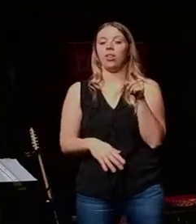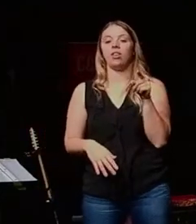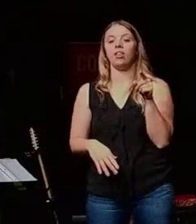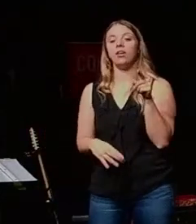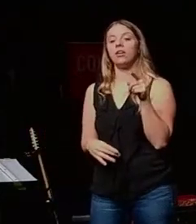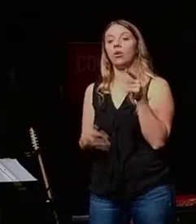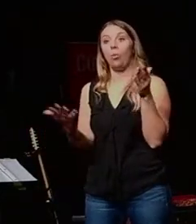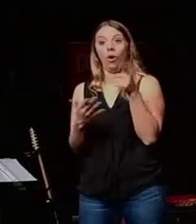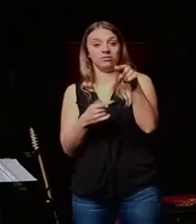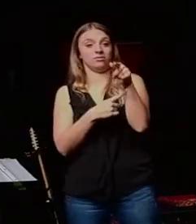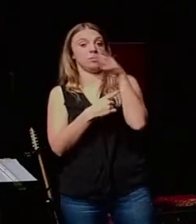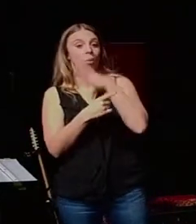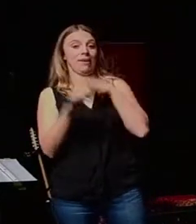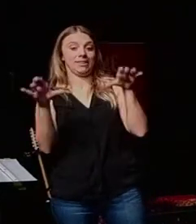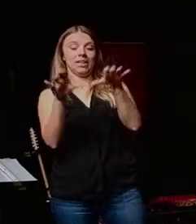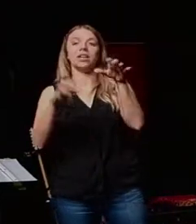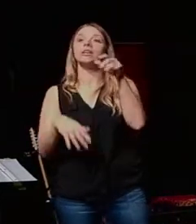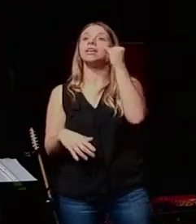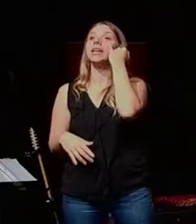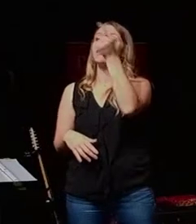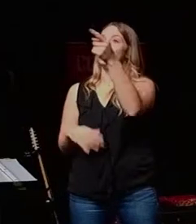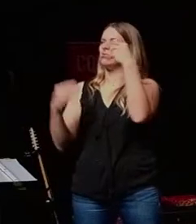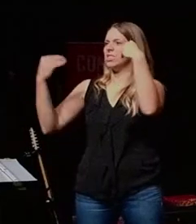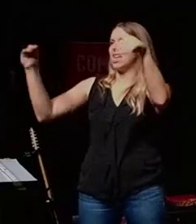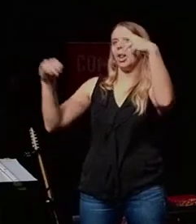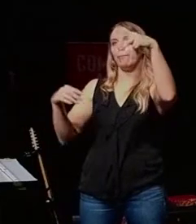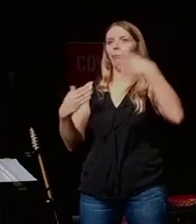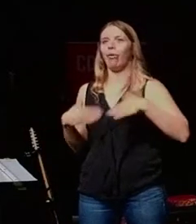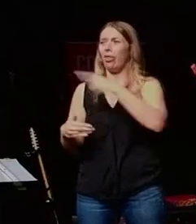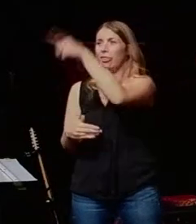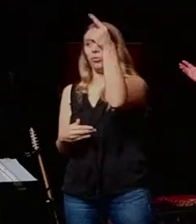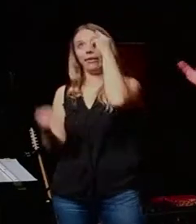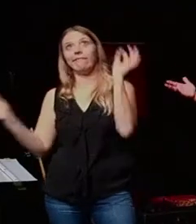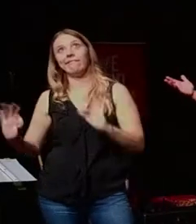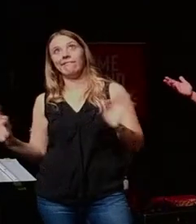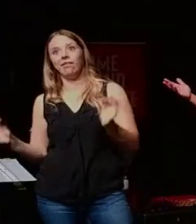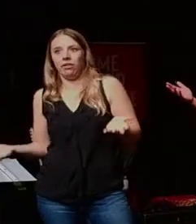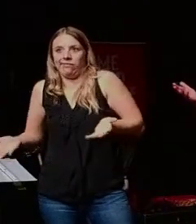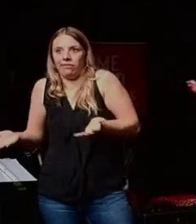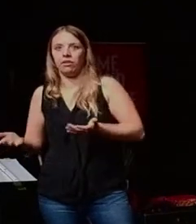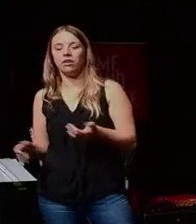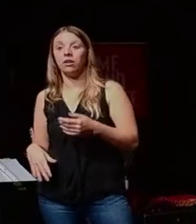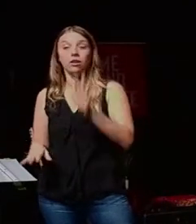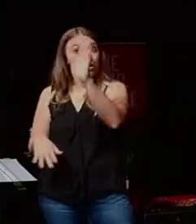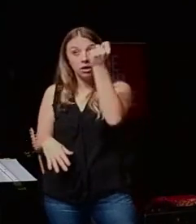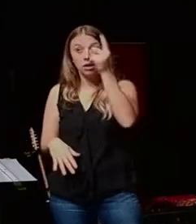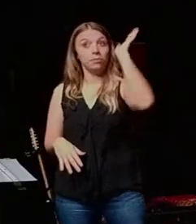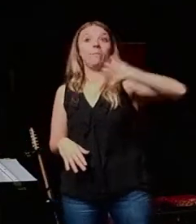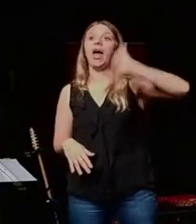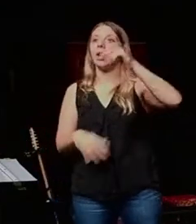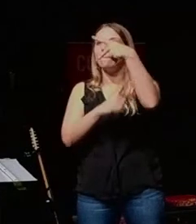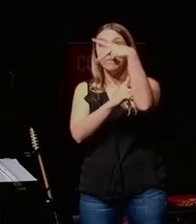what she did was that if you, you know, you go purple cloth, whatever, you know, how can you be a dealer of purple cloth? Well, at the time,